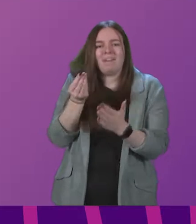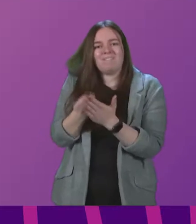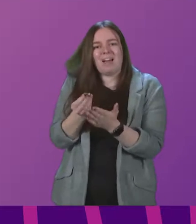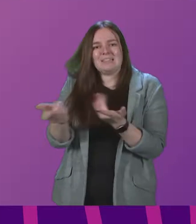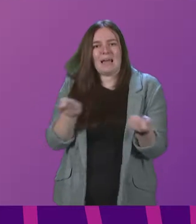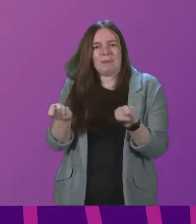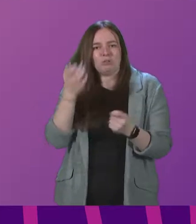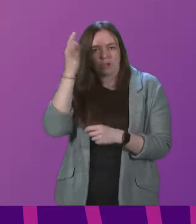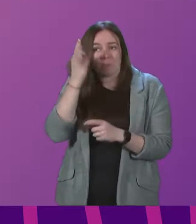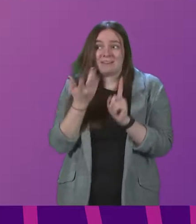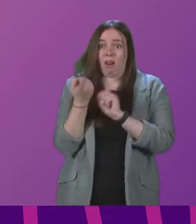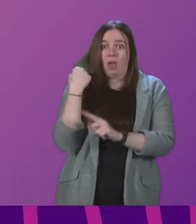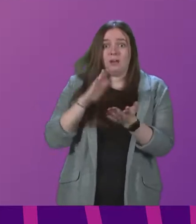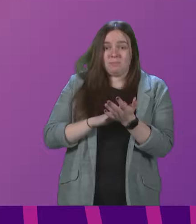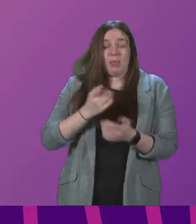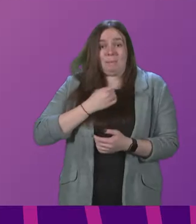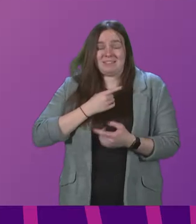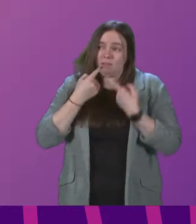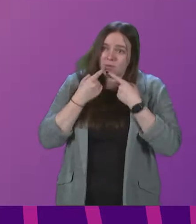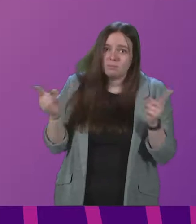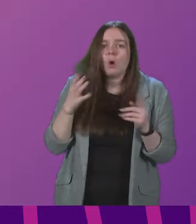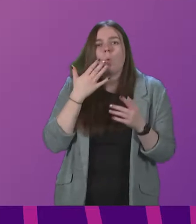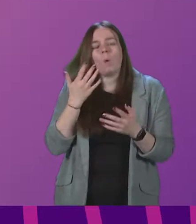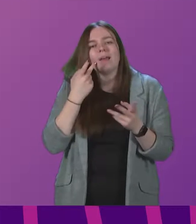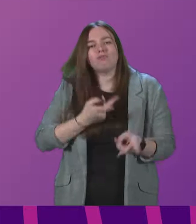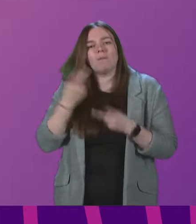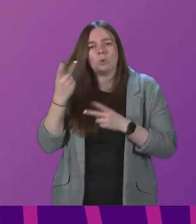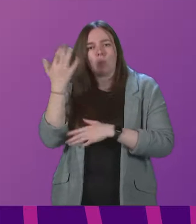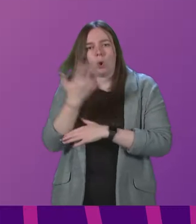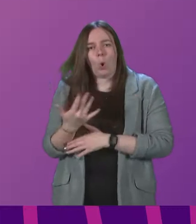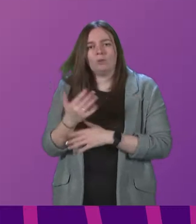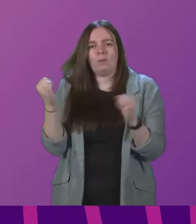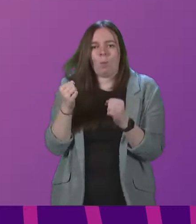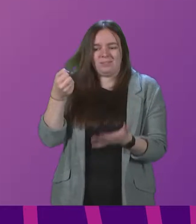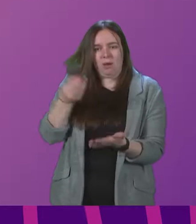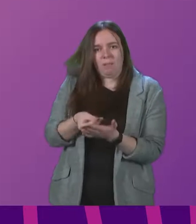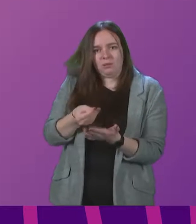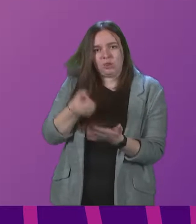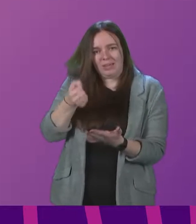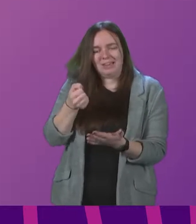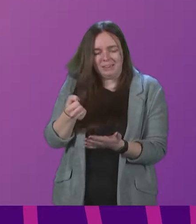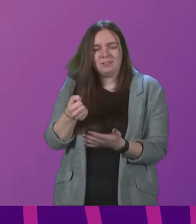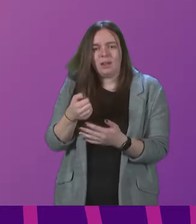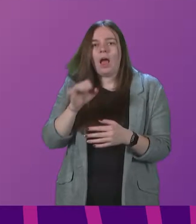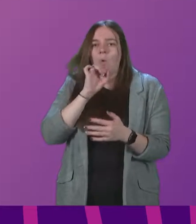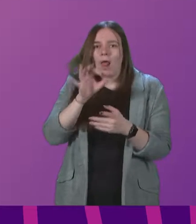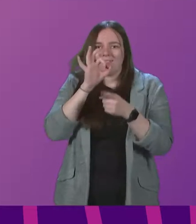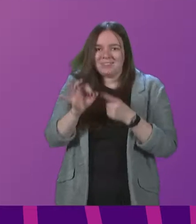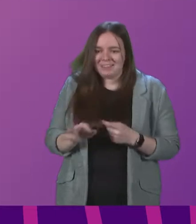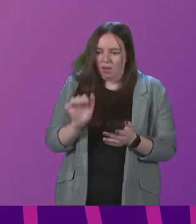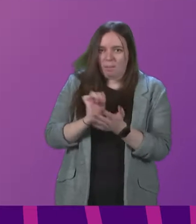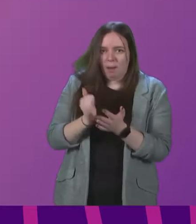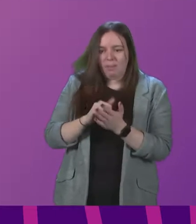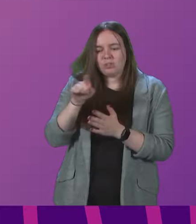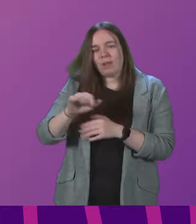last month by myself when moving the autumn budget revision. And you will find full details in the official report and these documents also published